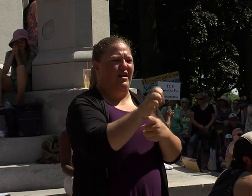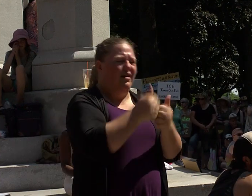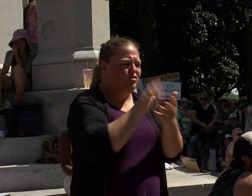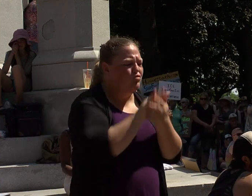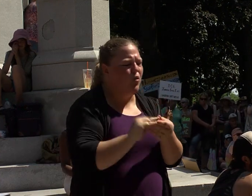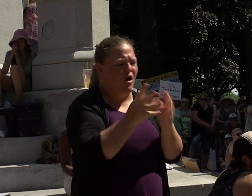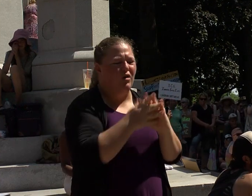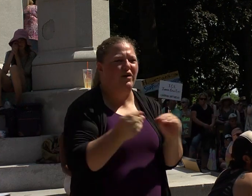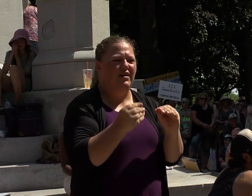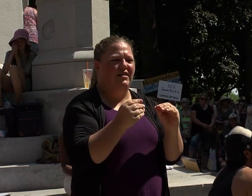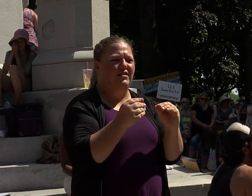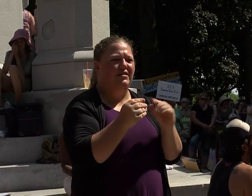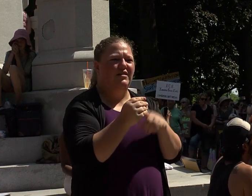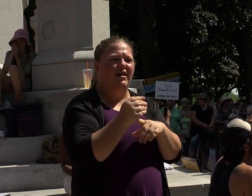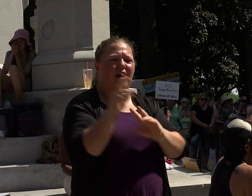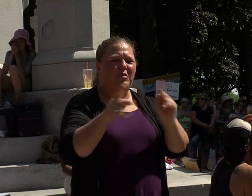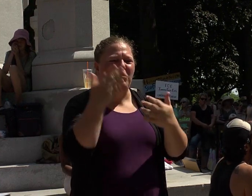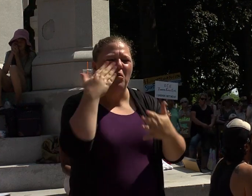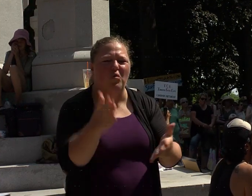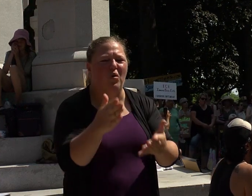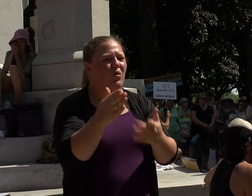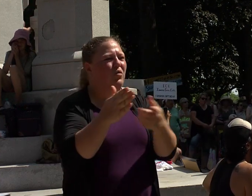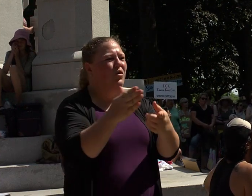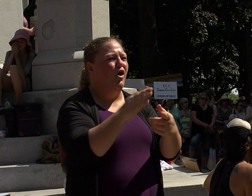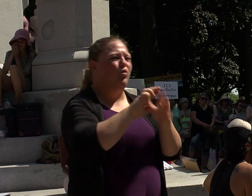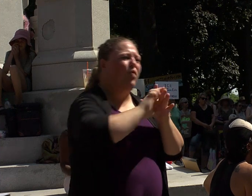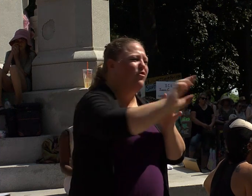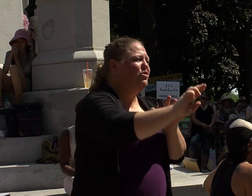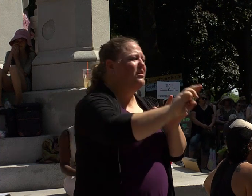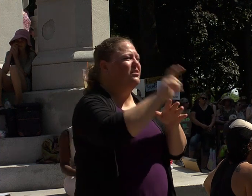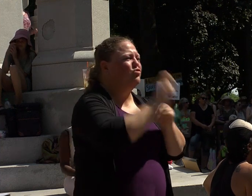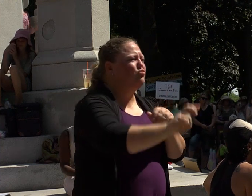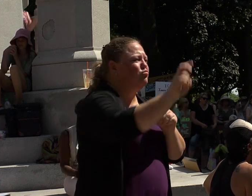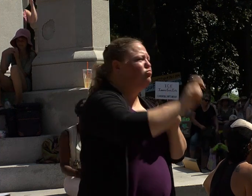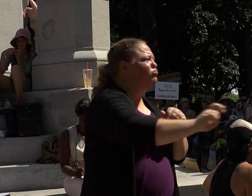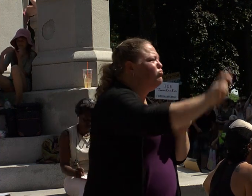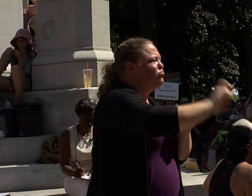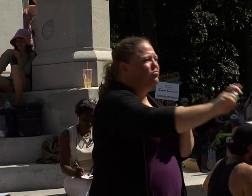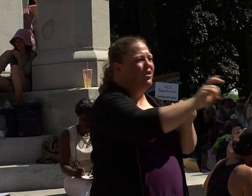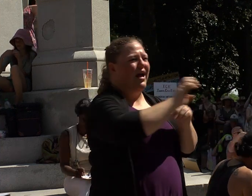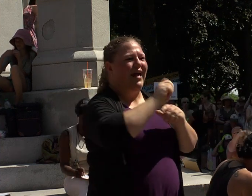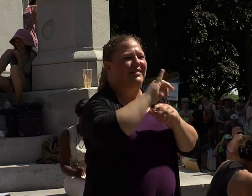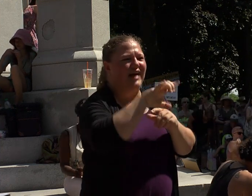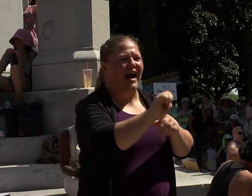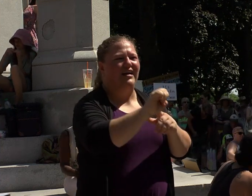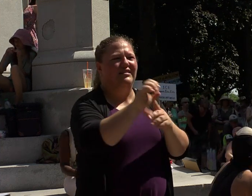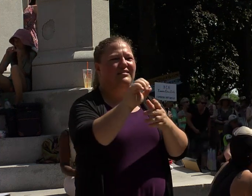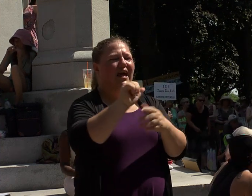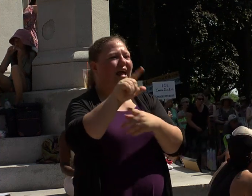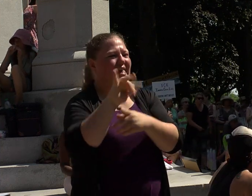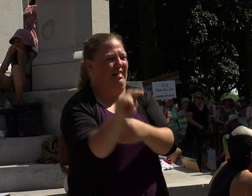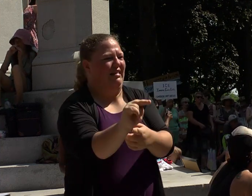story, strangers, refugees, sojourners, exiles, aliens, the